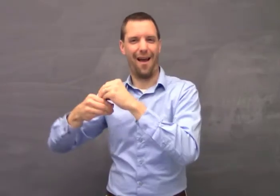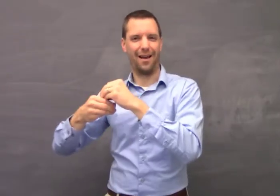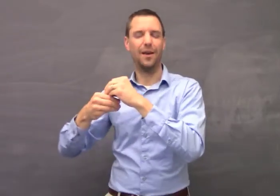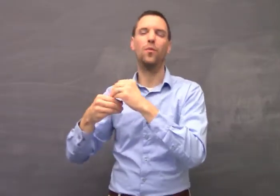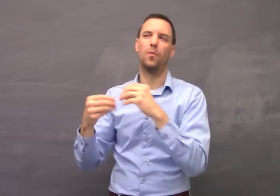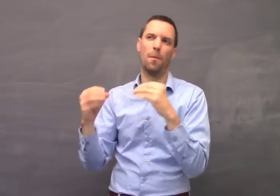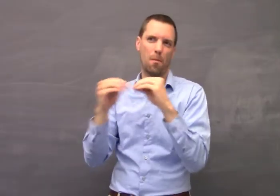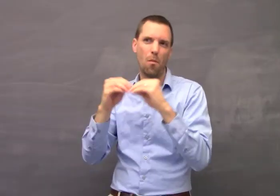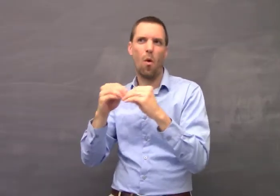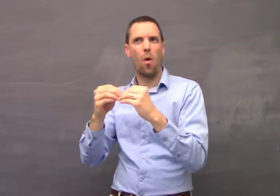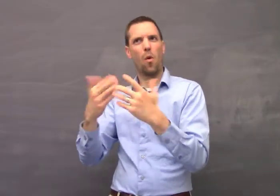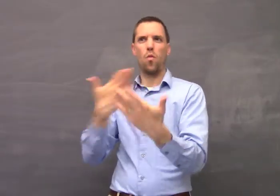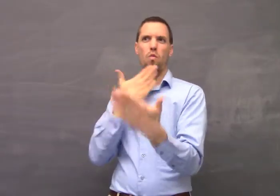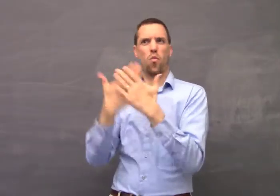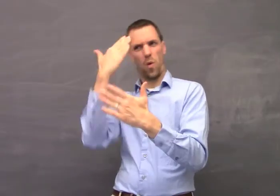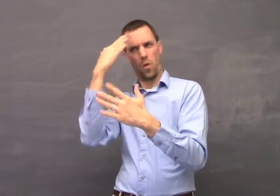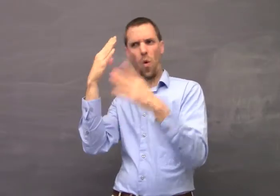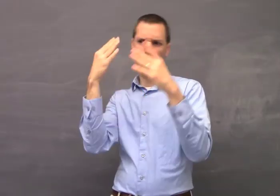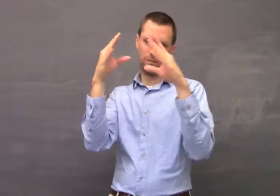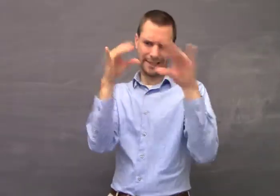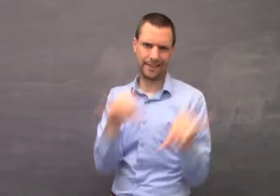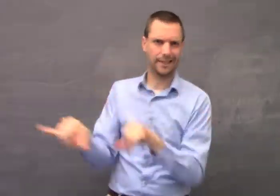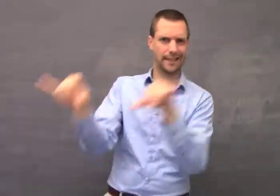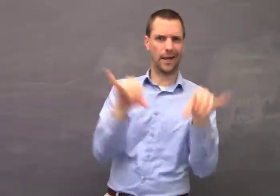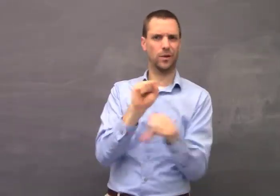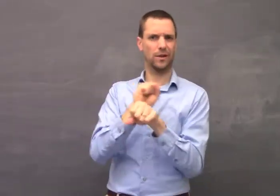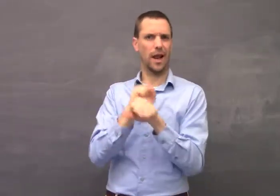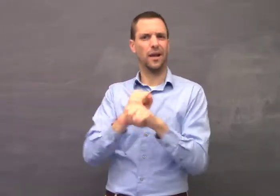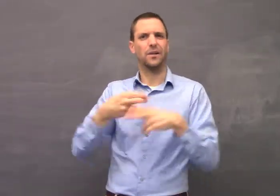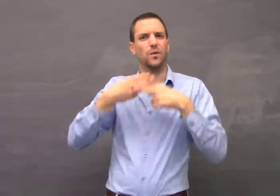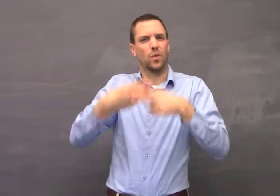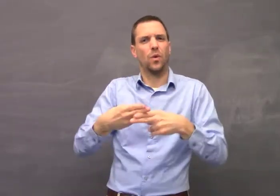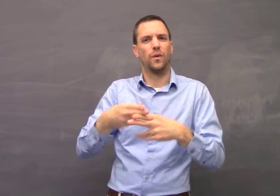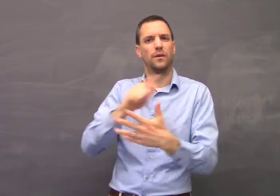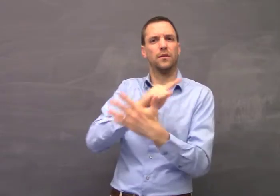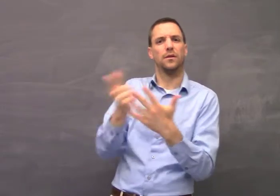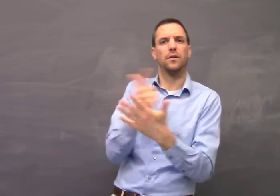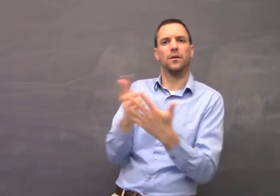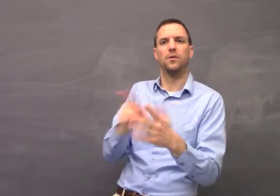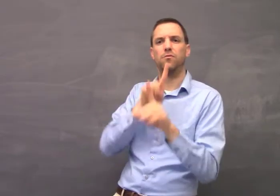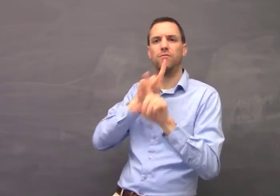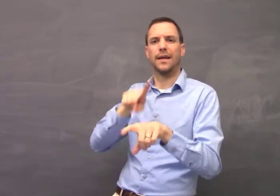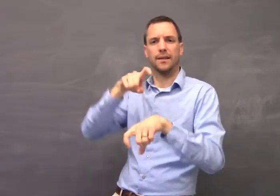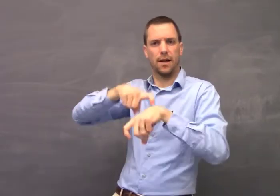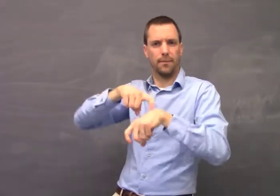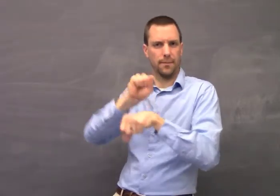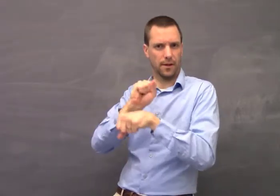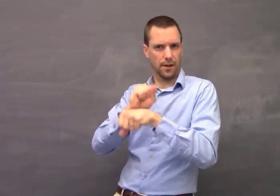adding a more well-known, familiar task called the serial reaction time task.